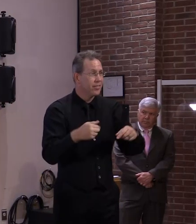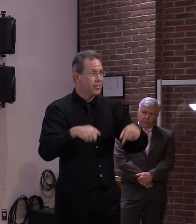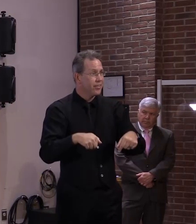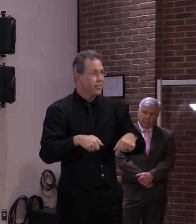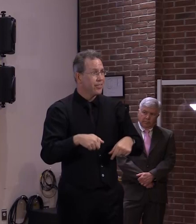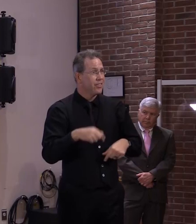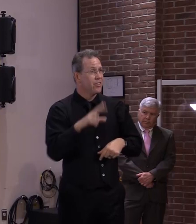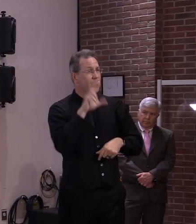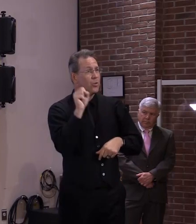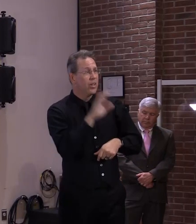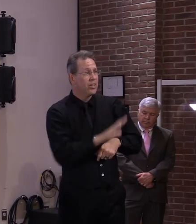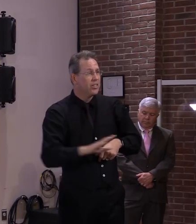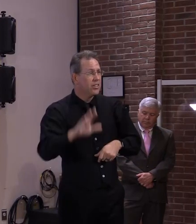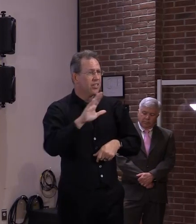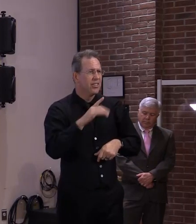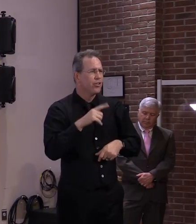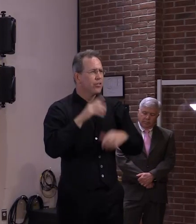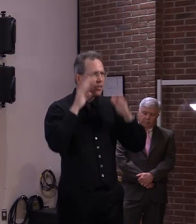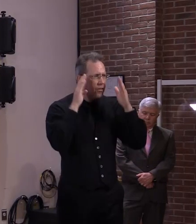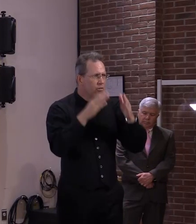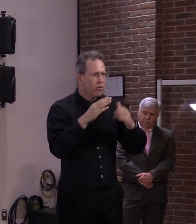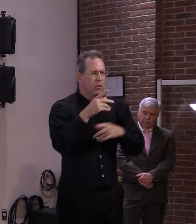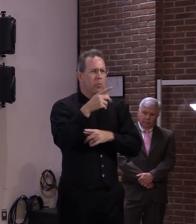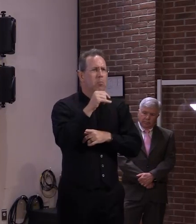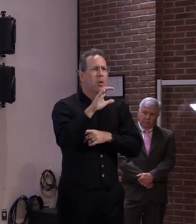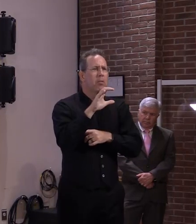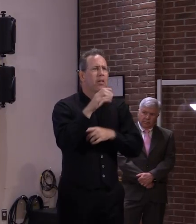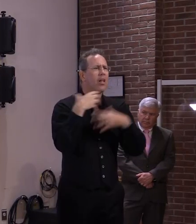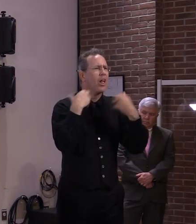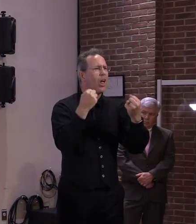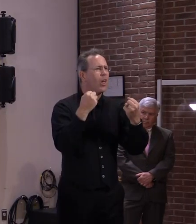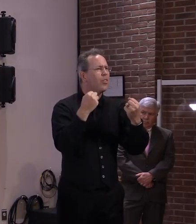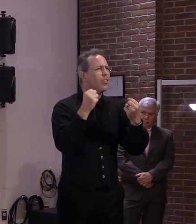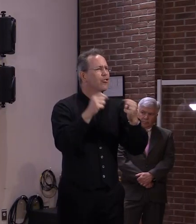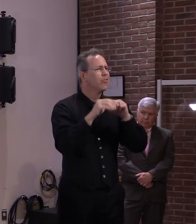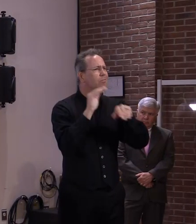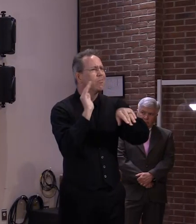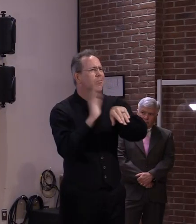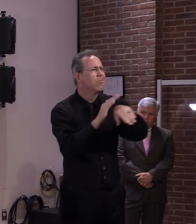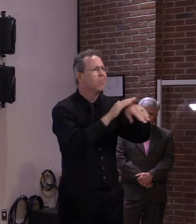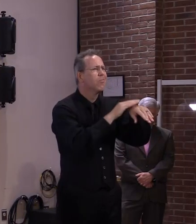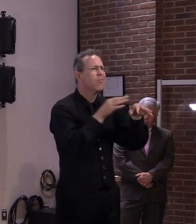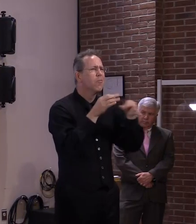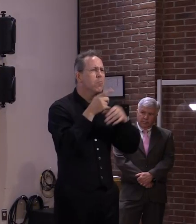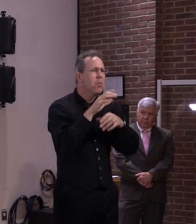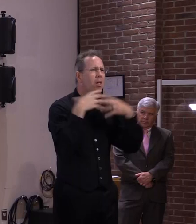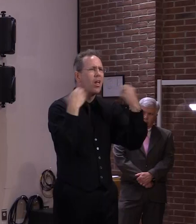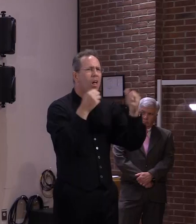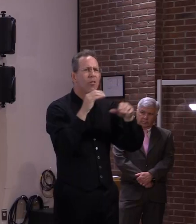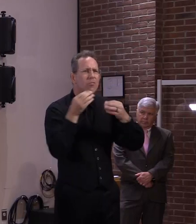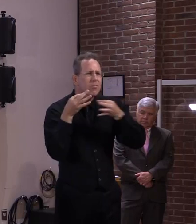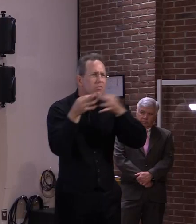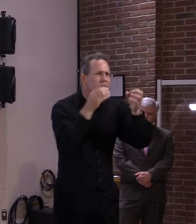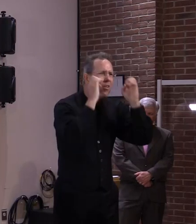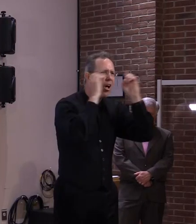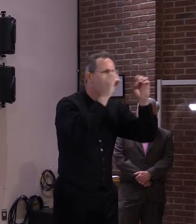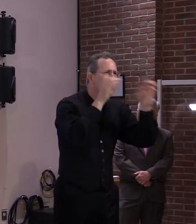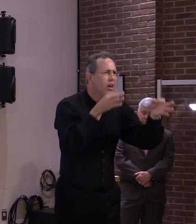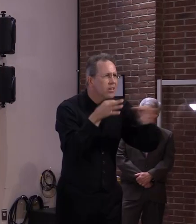preparedness and i don't mean emergency preparedness for blizzards hurricanes floods